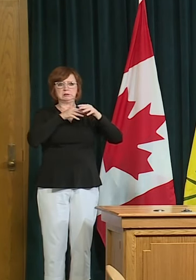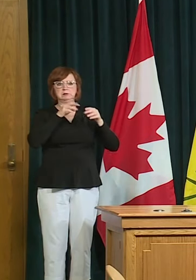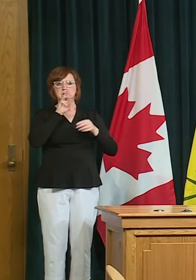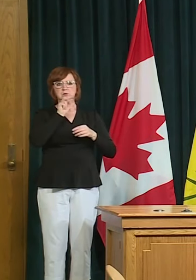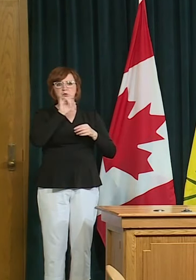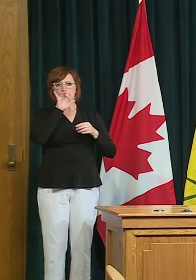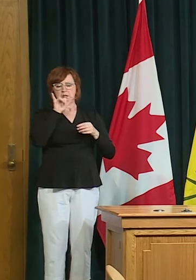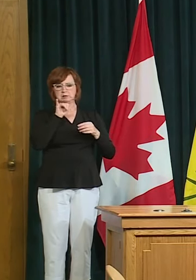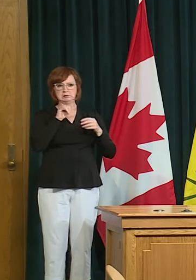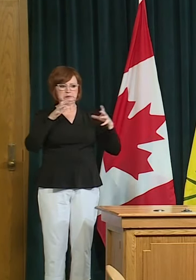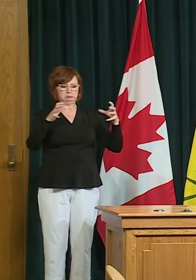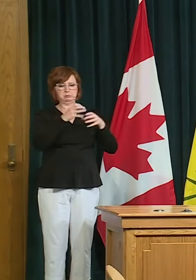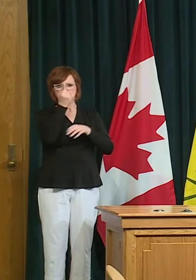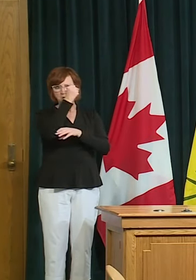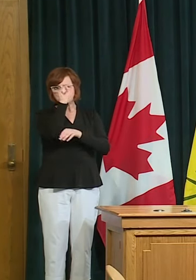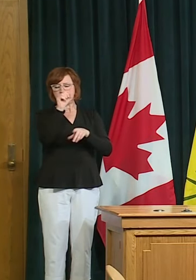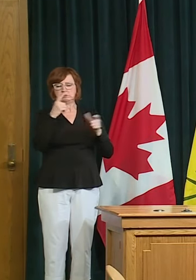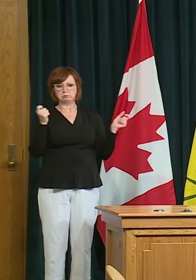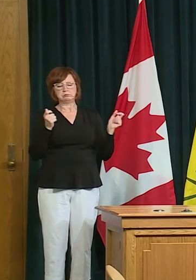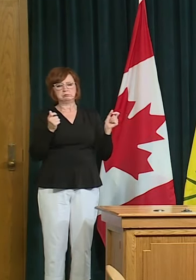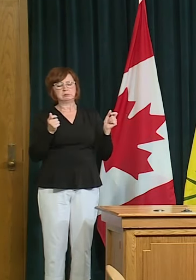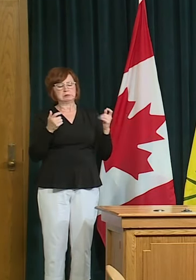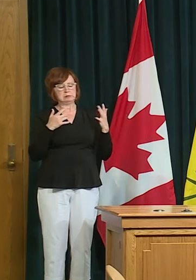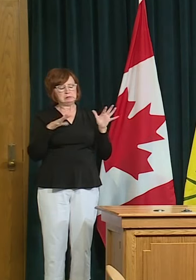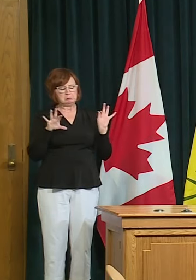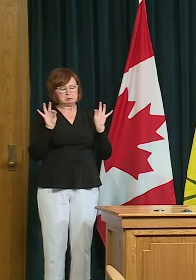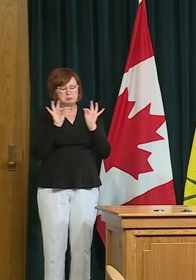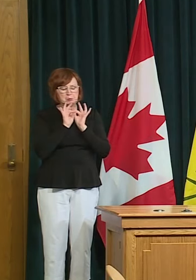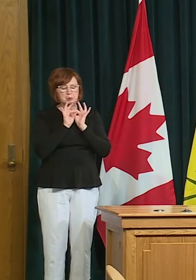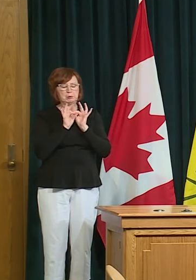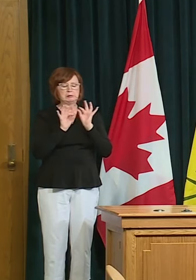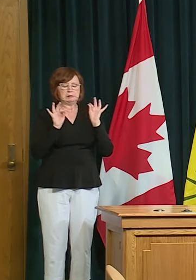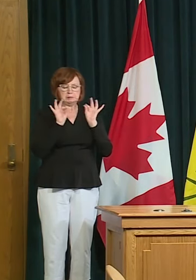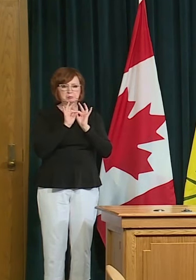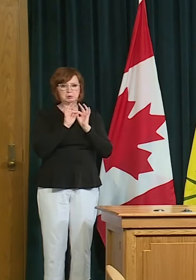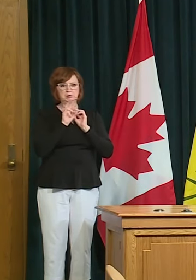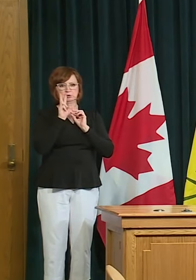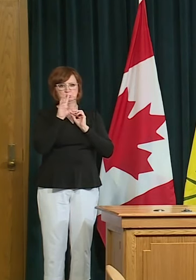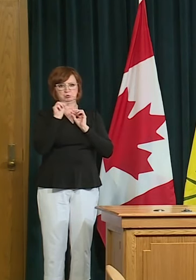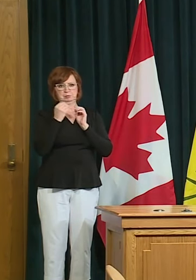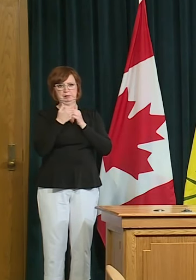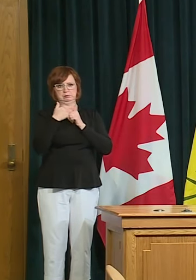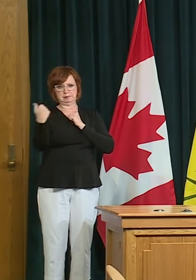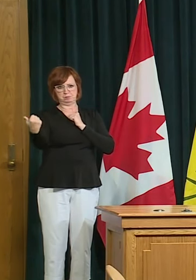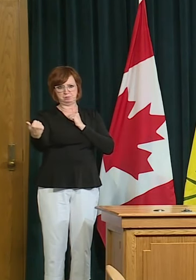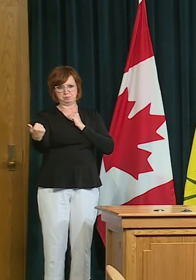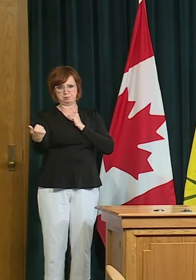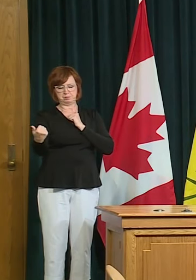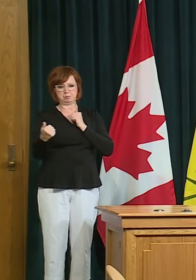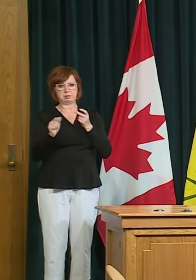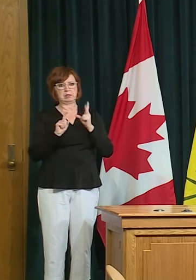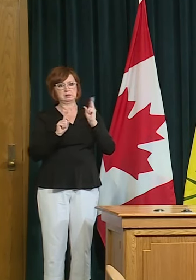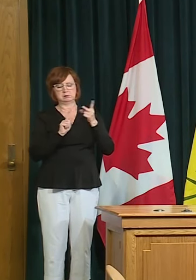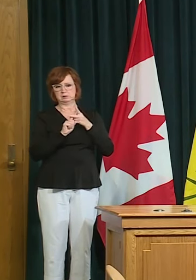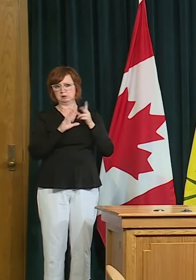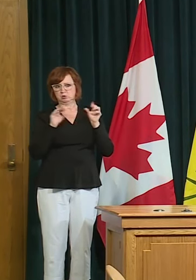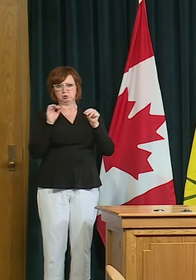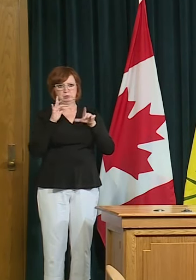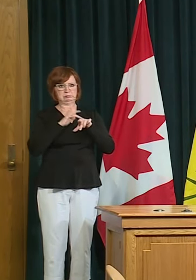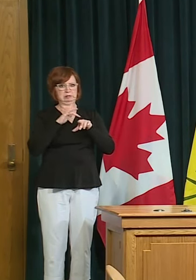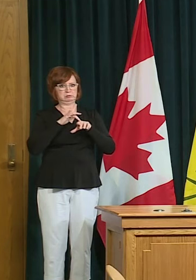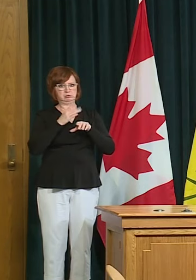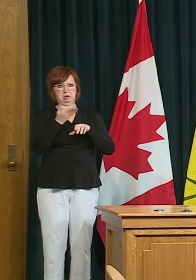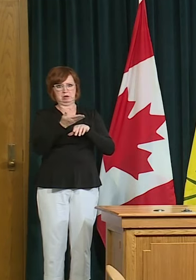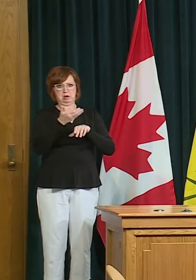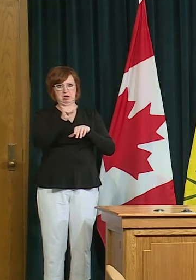further apart is critical um you know and not handing things back and forth and um